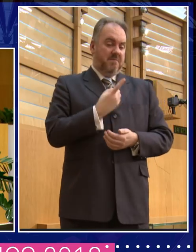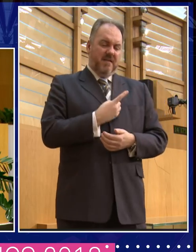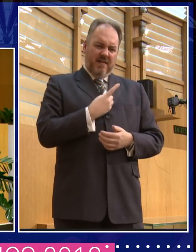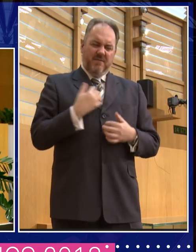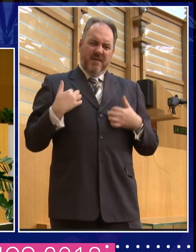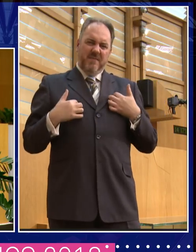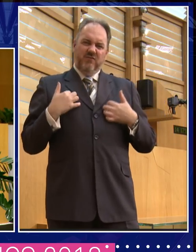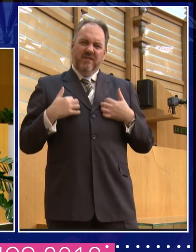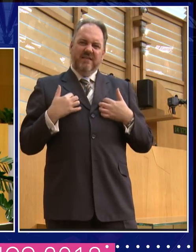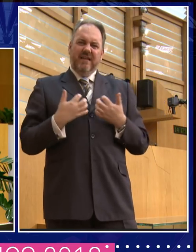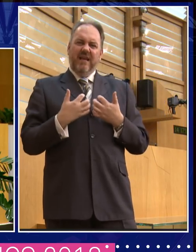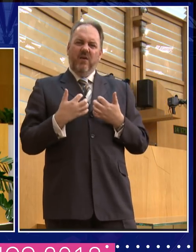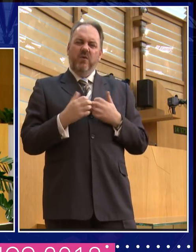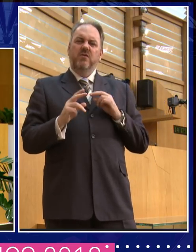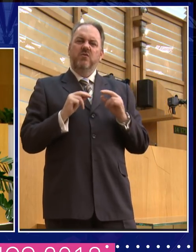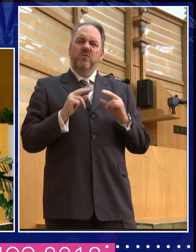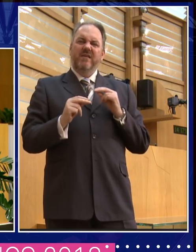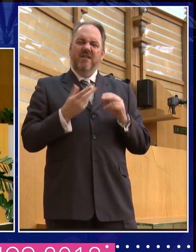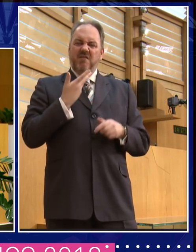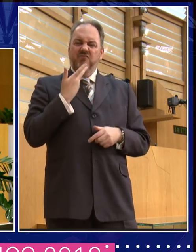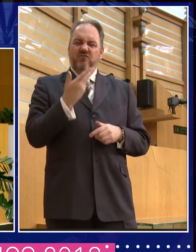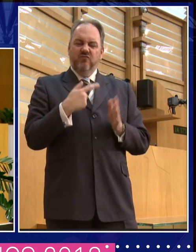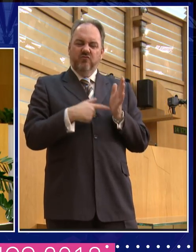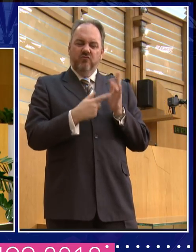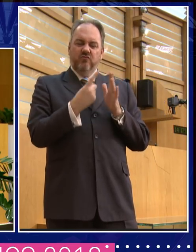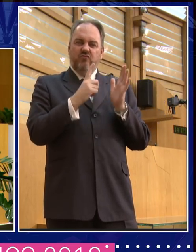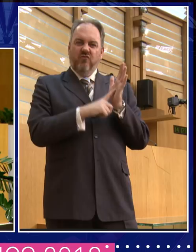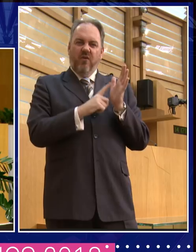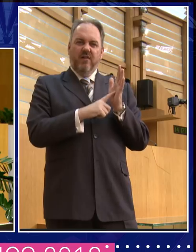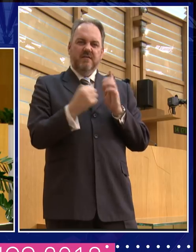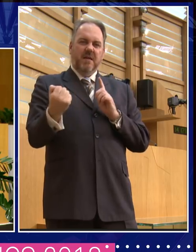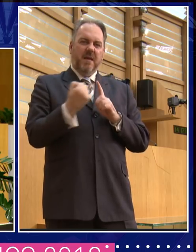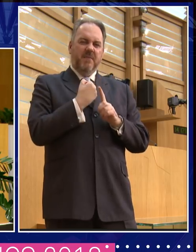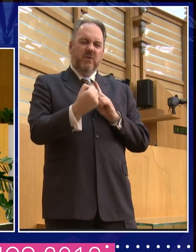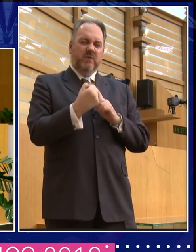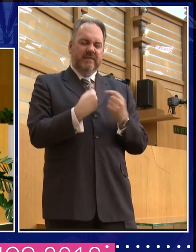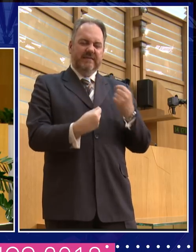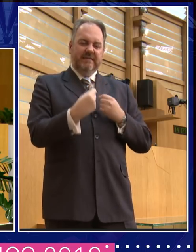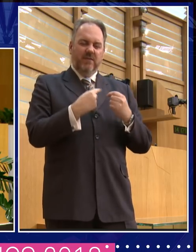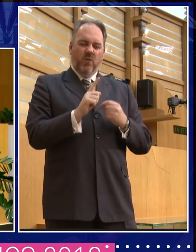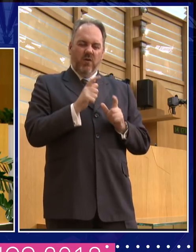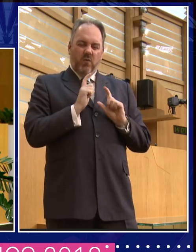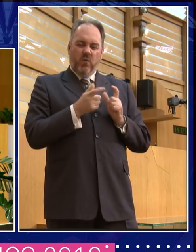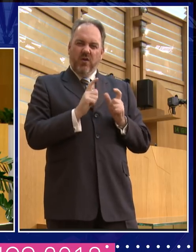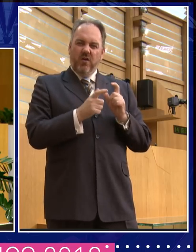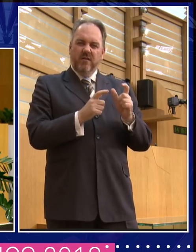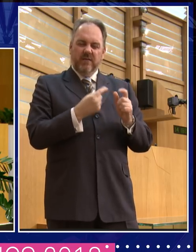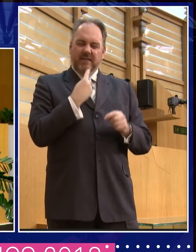Twitter trolls, not just in that they were abusing me, but how, what, what were they picking on? And